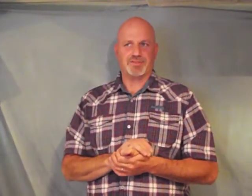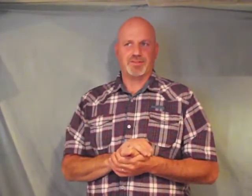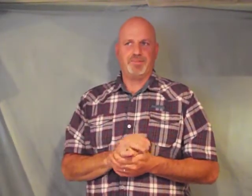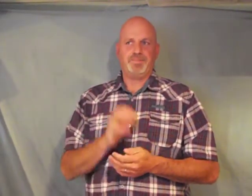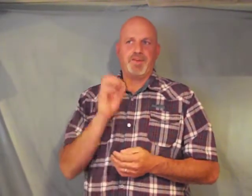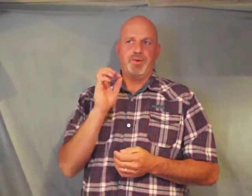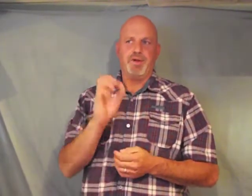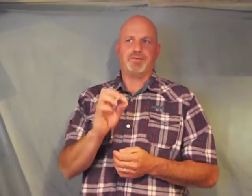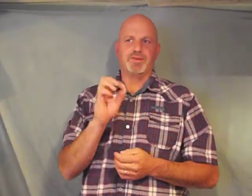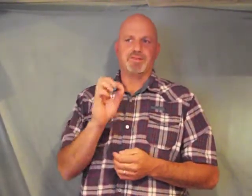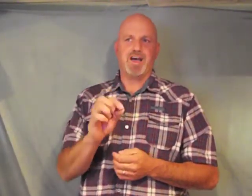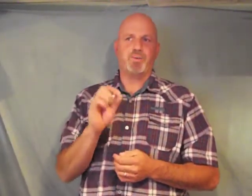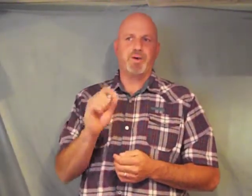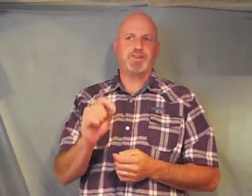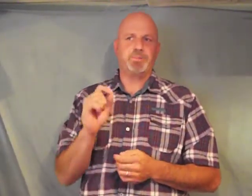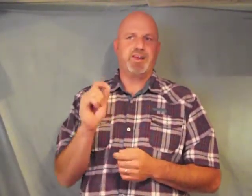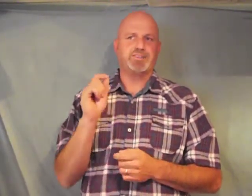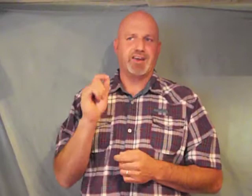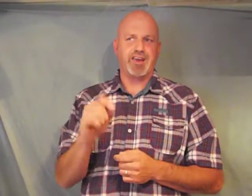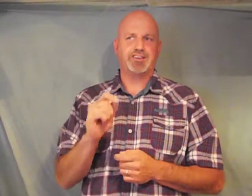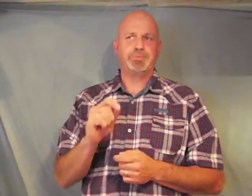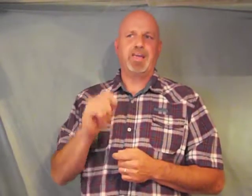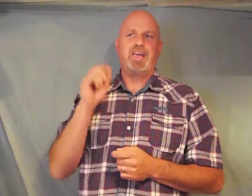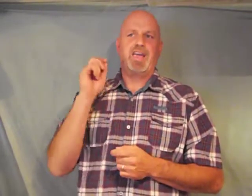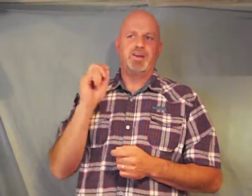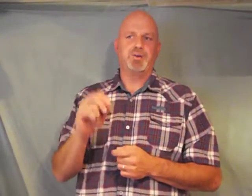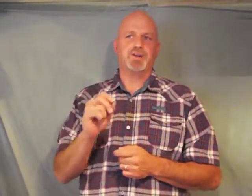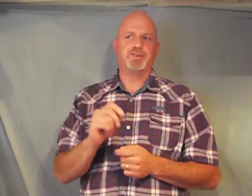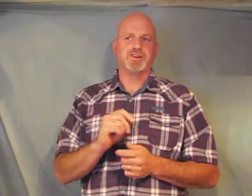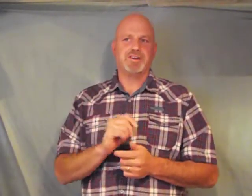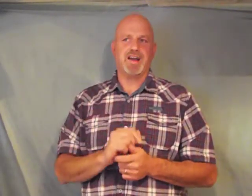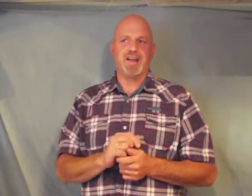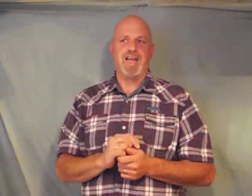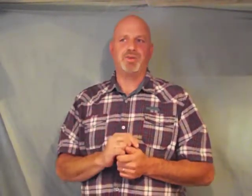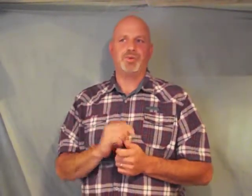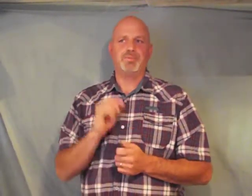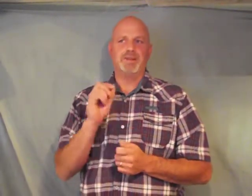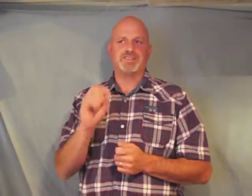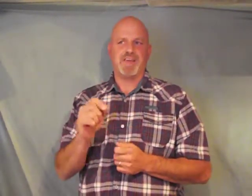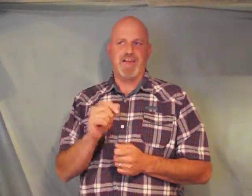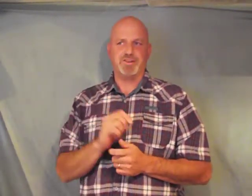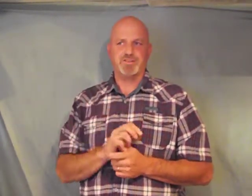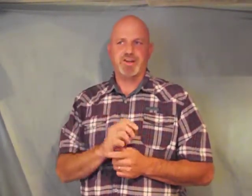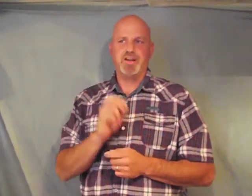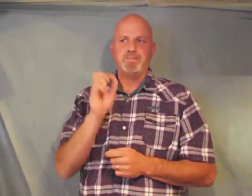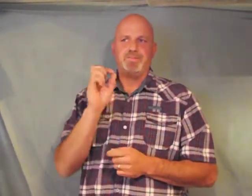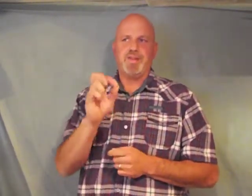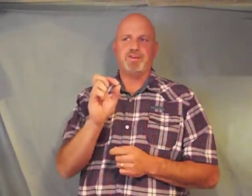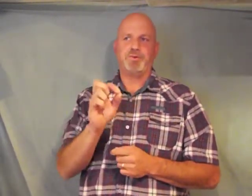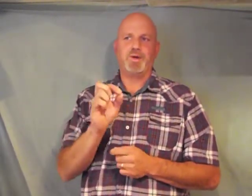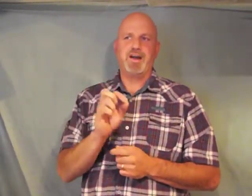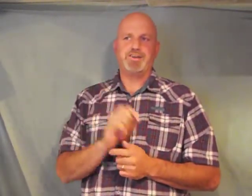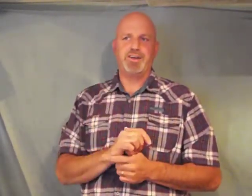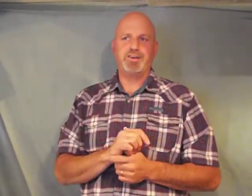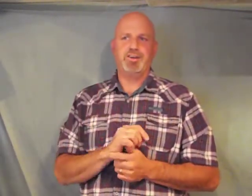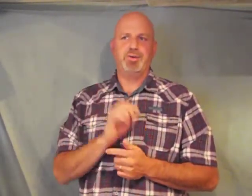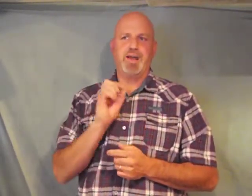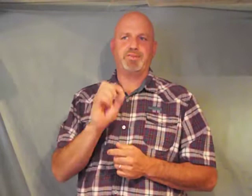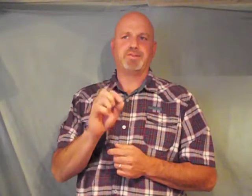whoever is not with me is against me and whoever does not gather with me scatters therefore I tell you every